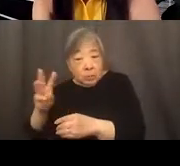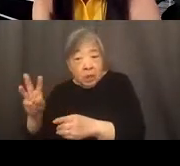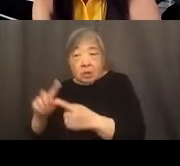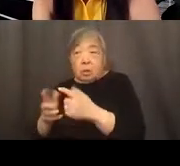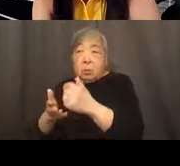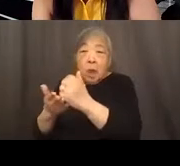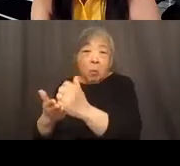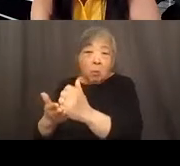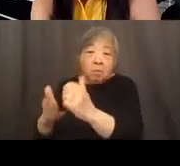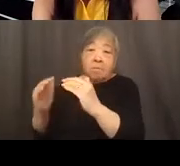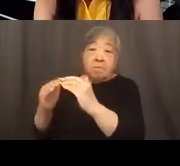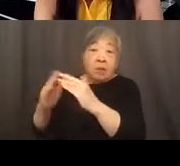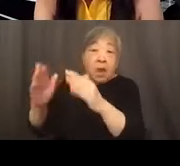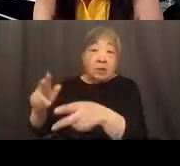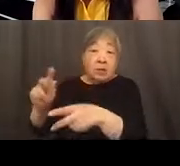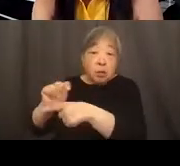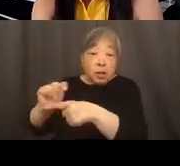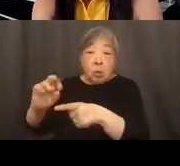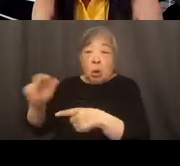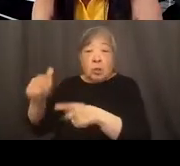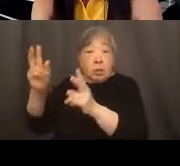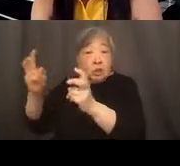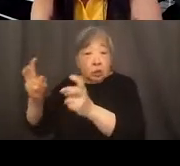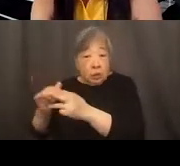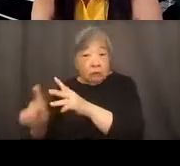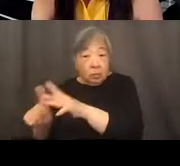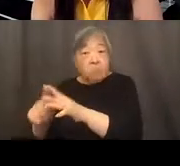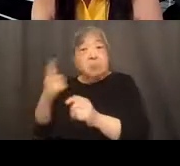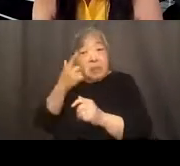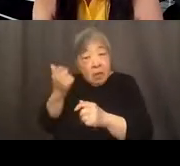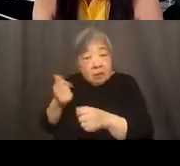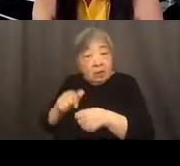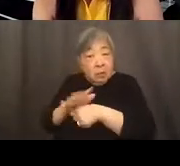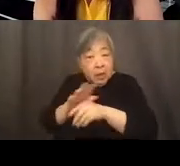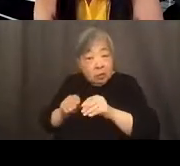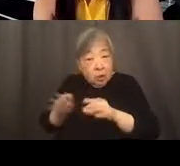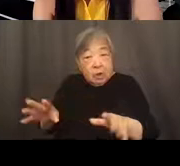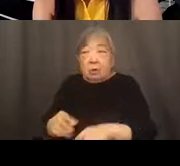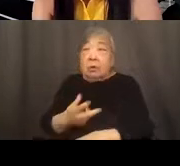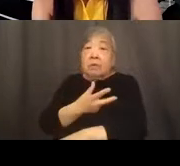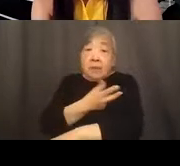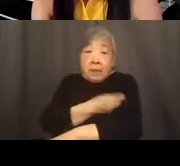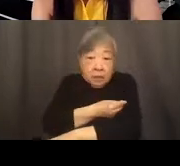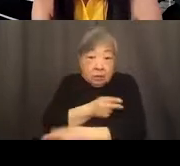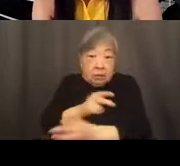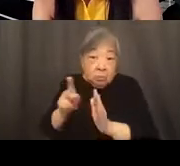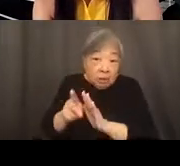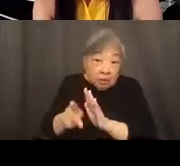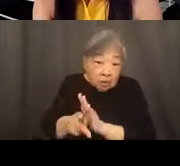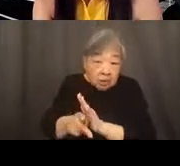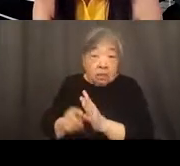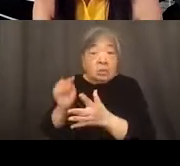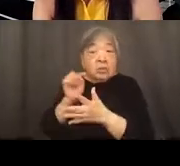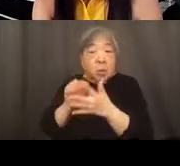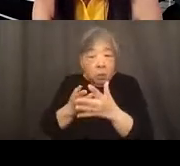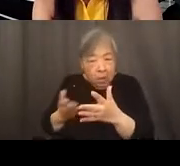any other issues that have come up in light of the pandemic vaccination policies and other things. Those are things that